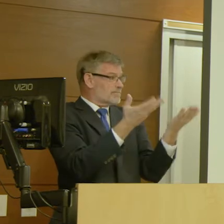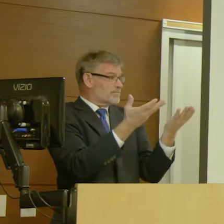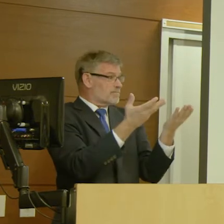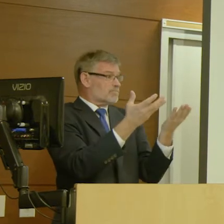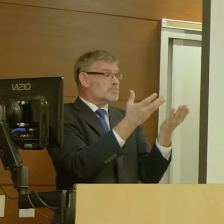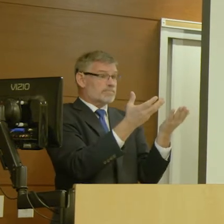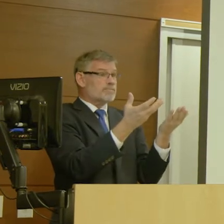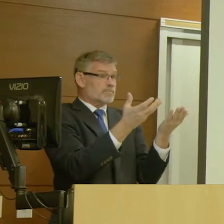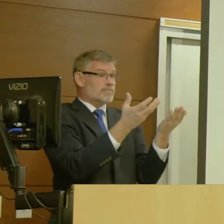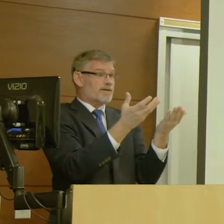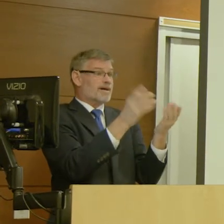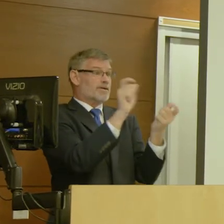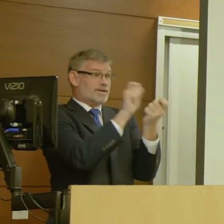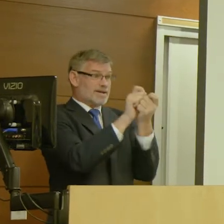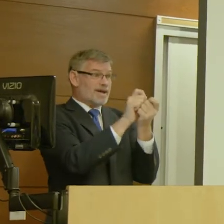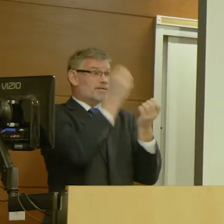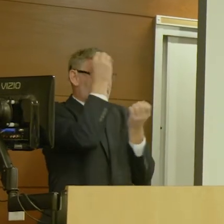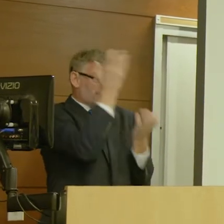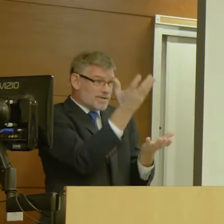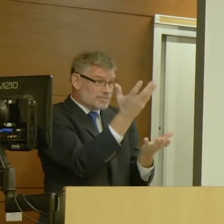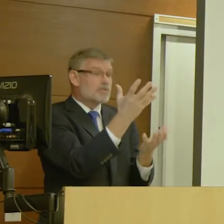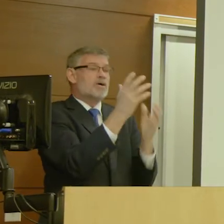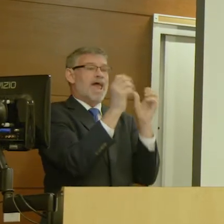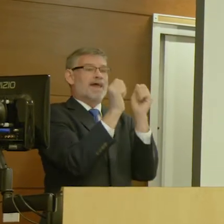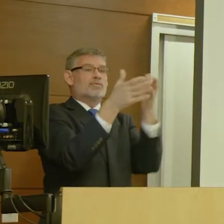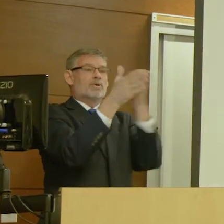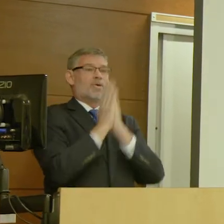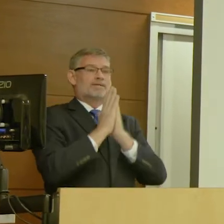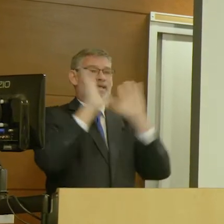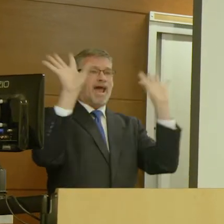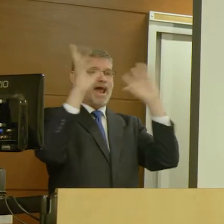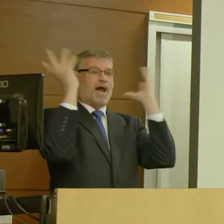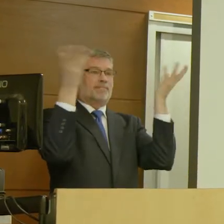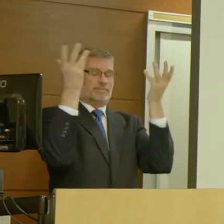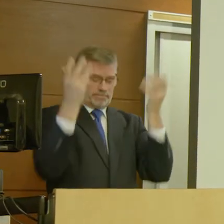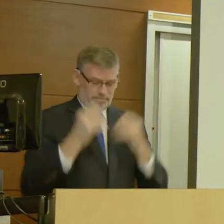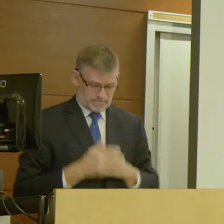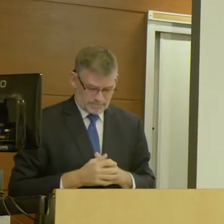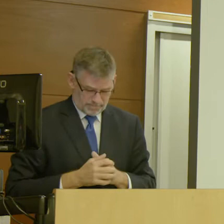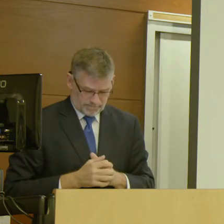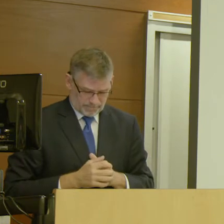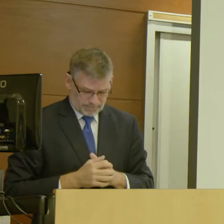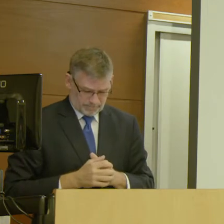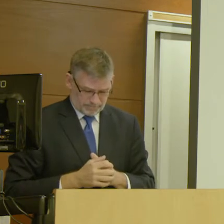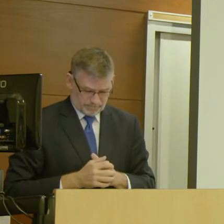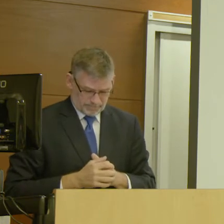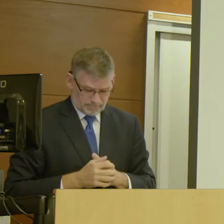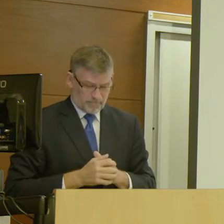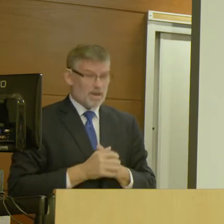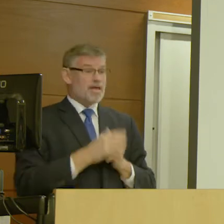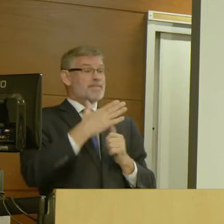I was able to provide them the exact information and requested an ambulance.